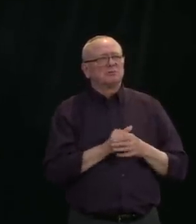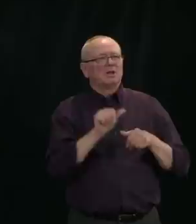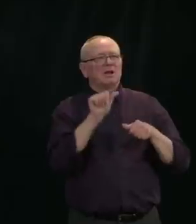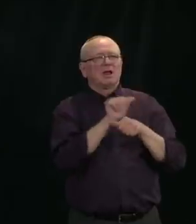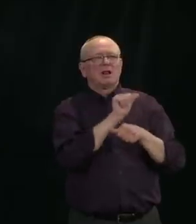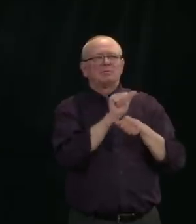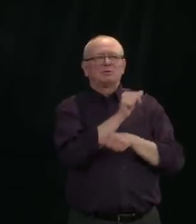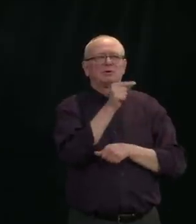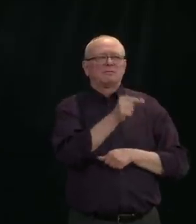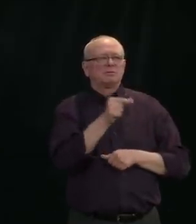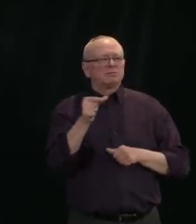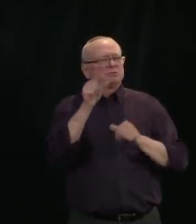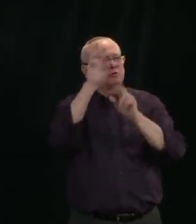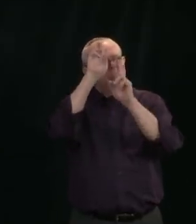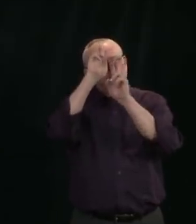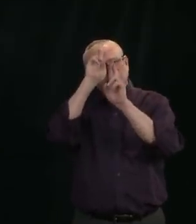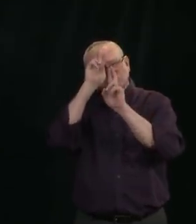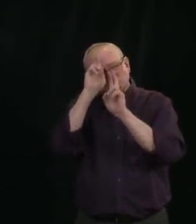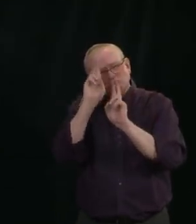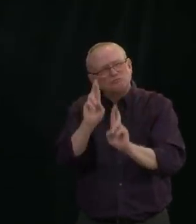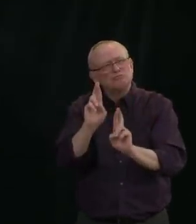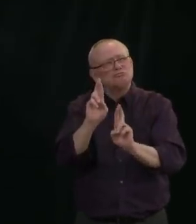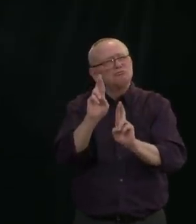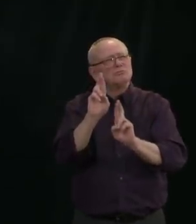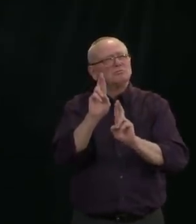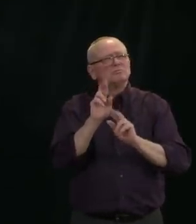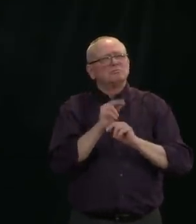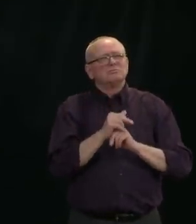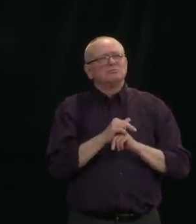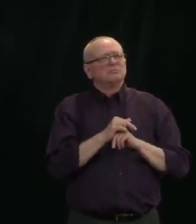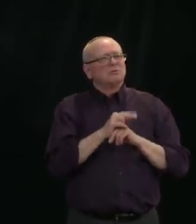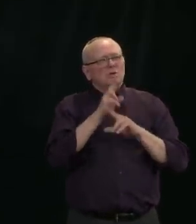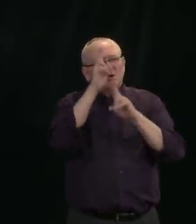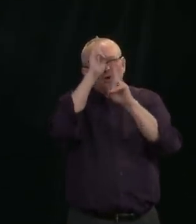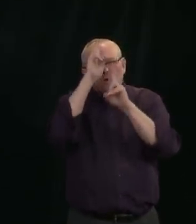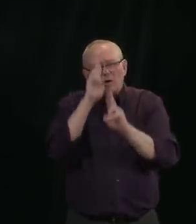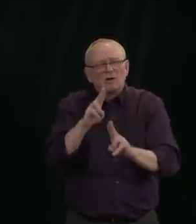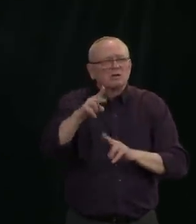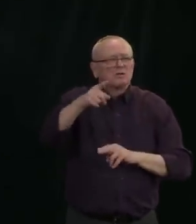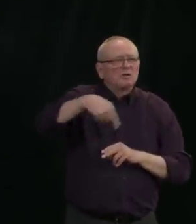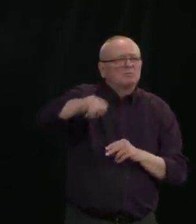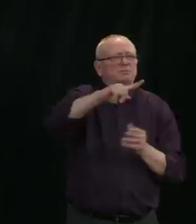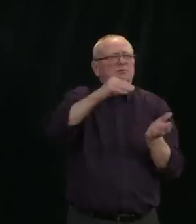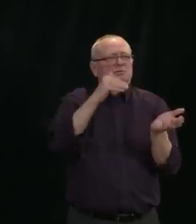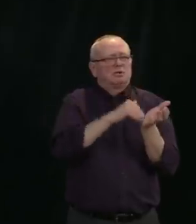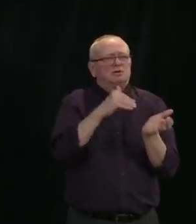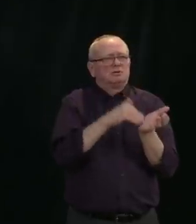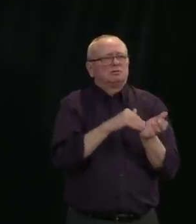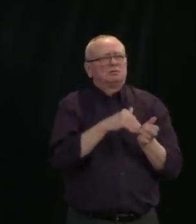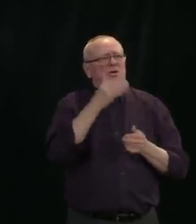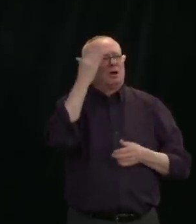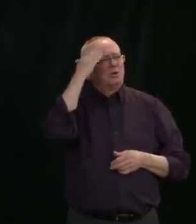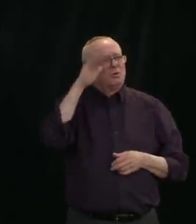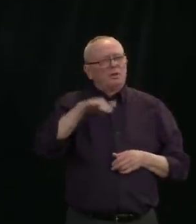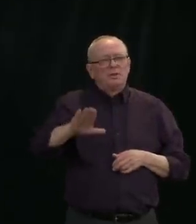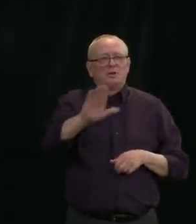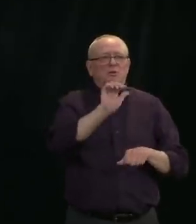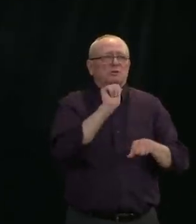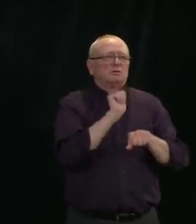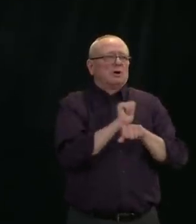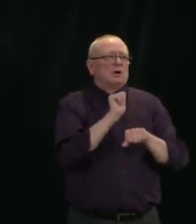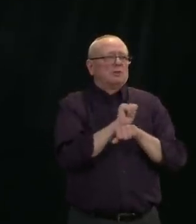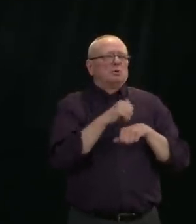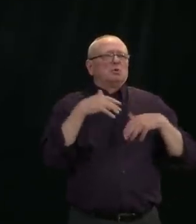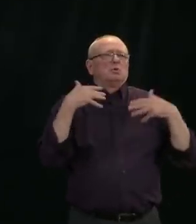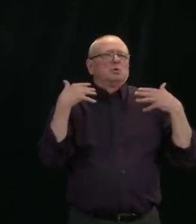physicians and the critical work that they do. That's why they deserve to be compensated, not just fairly, but generously. And,